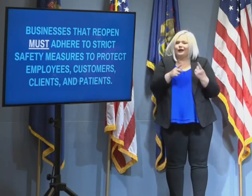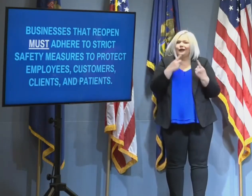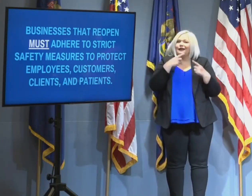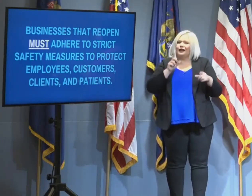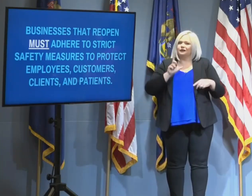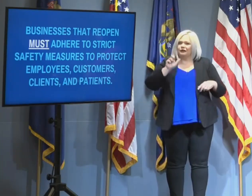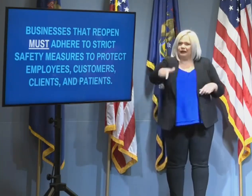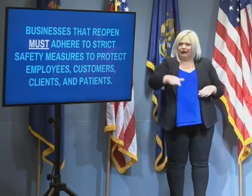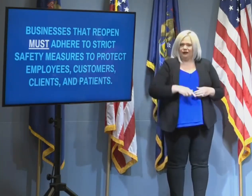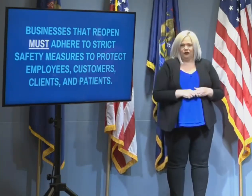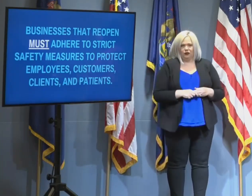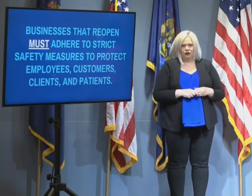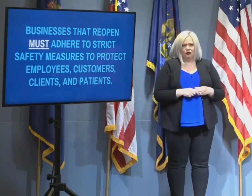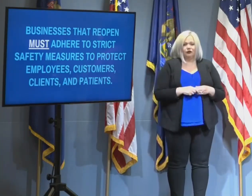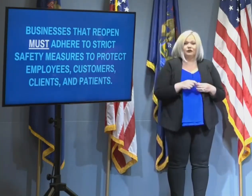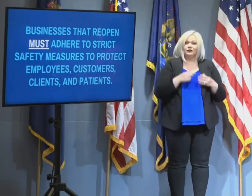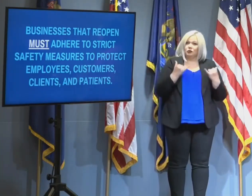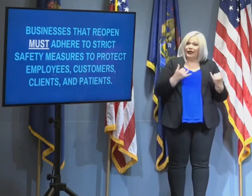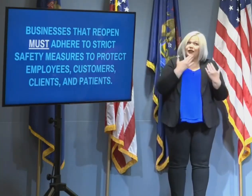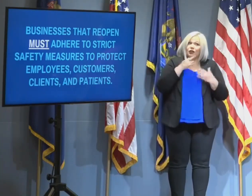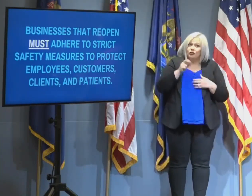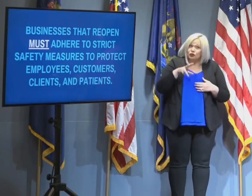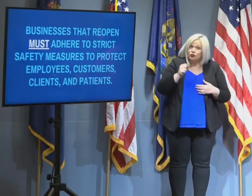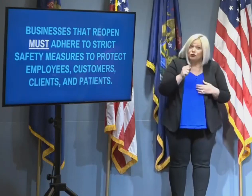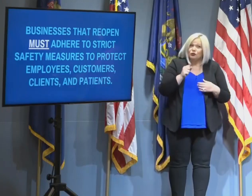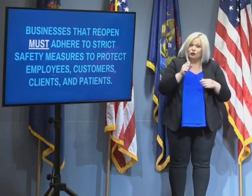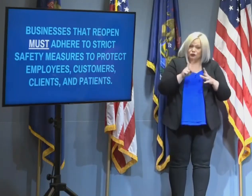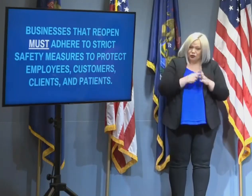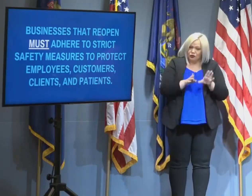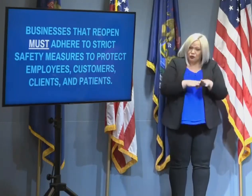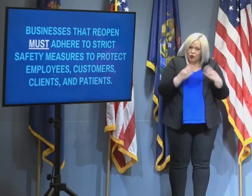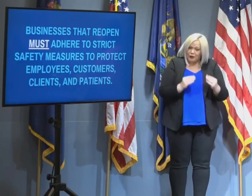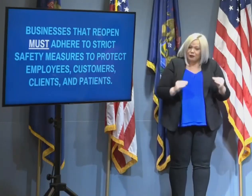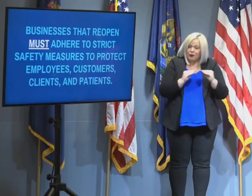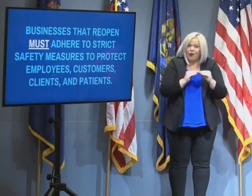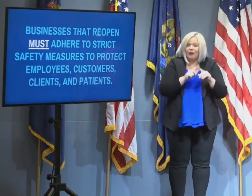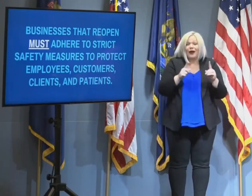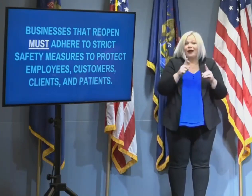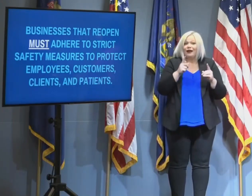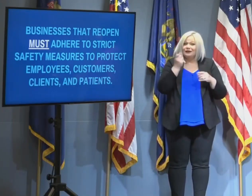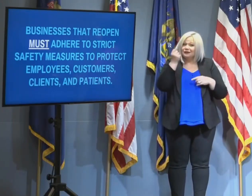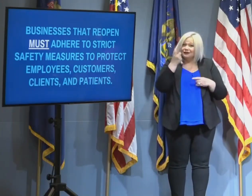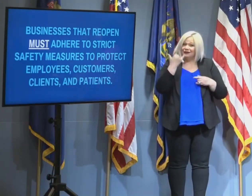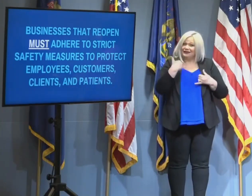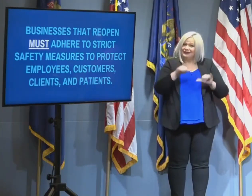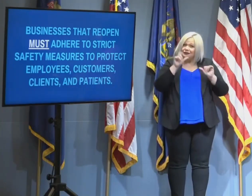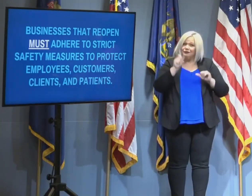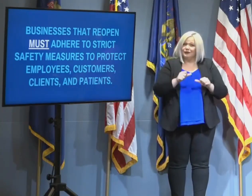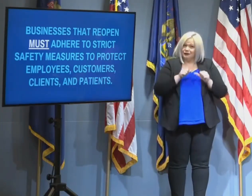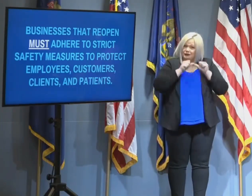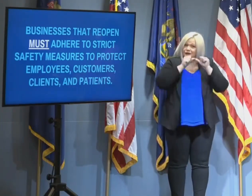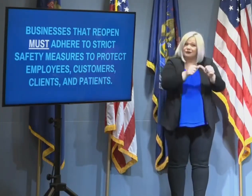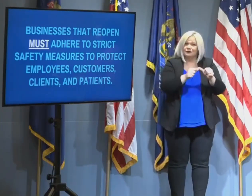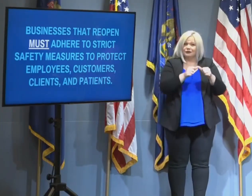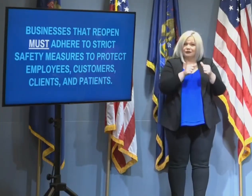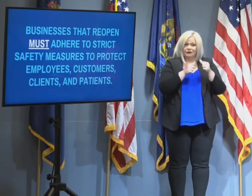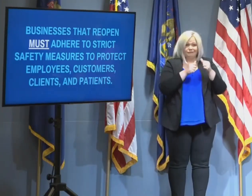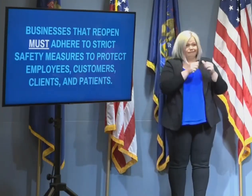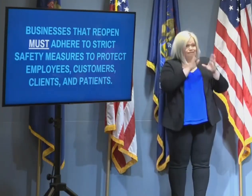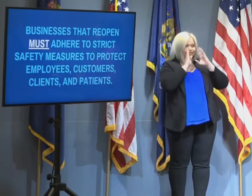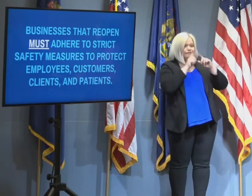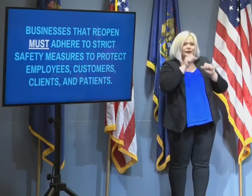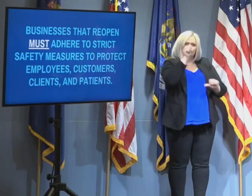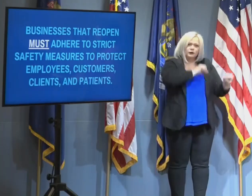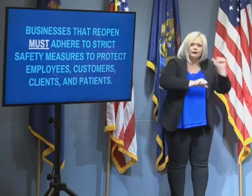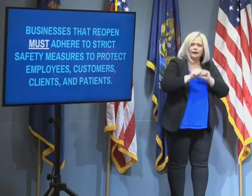announcing today is good news, and the most important thing right now is to listen to the experts and follow the medical science. This will not